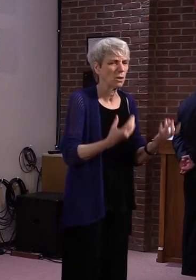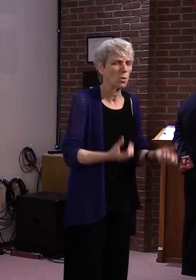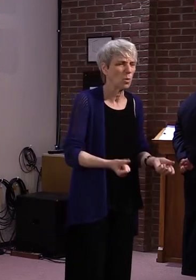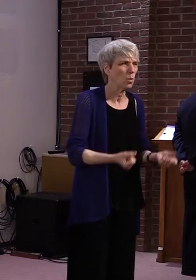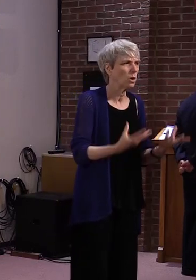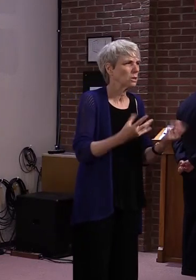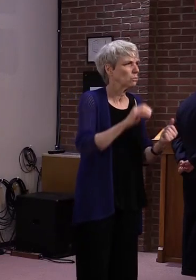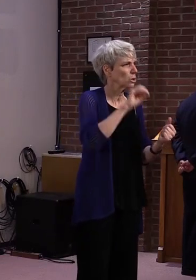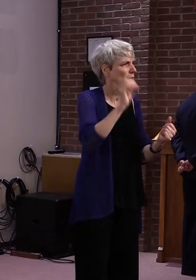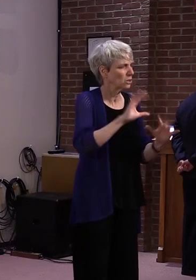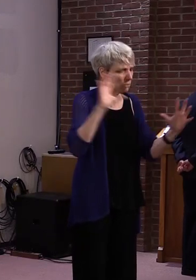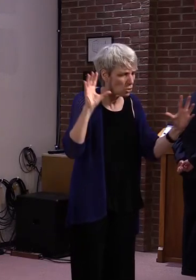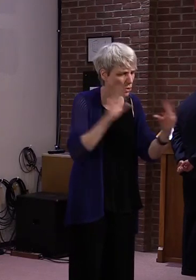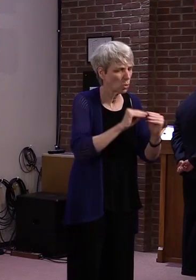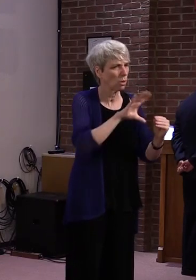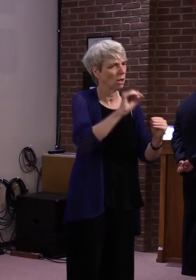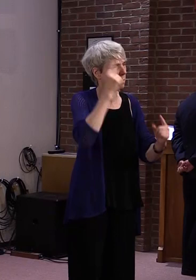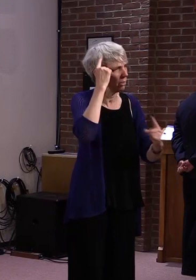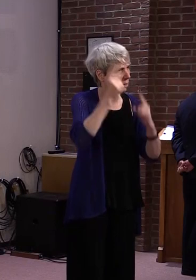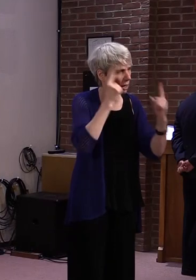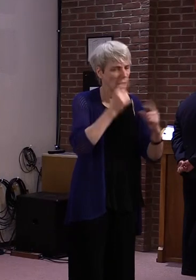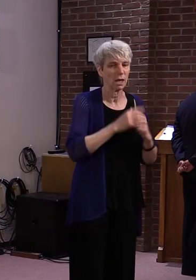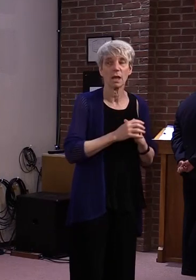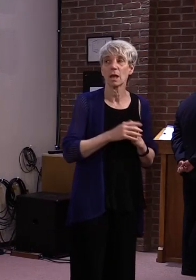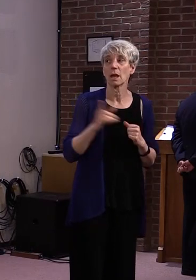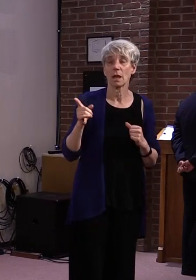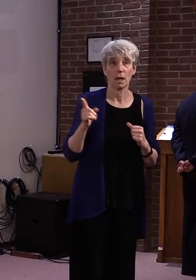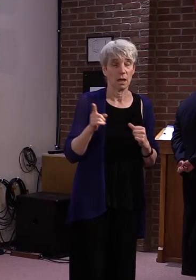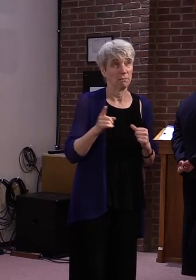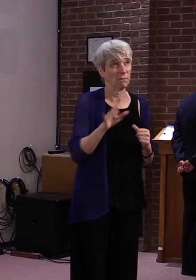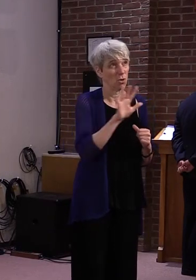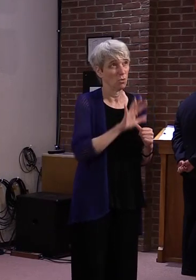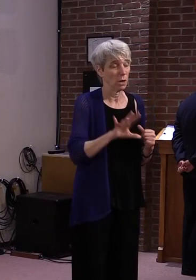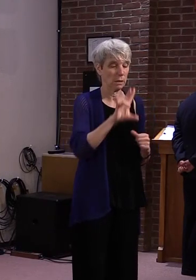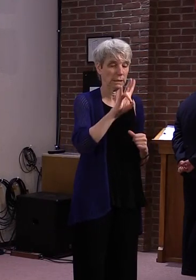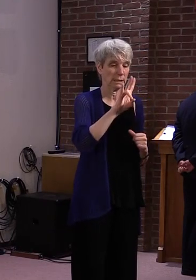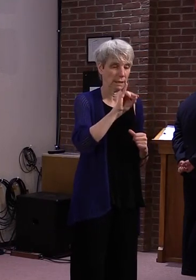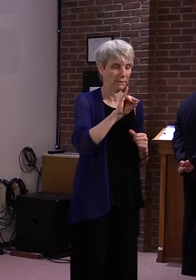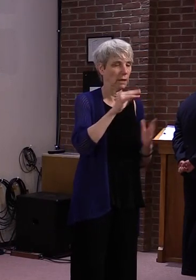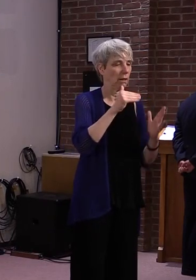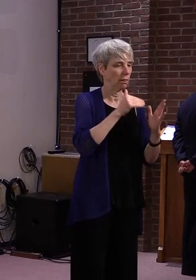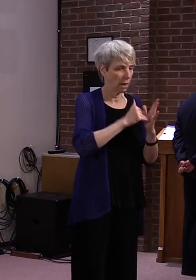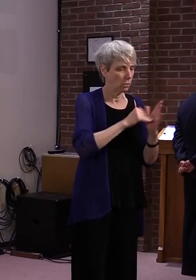Yeah, I mean, the entire number of businesses in the state is something like 70,000.